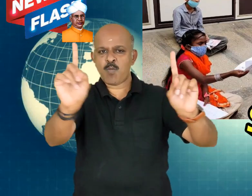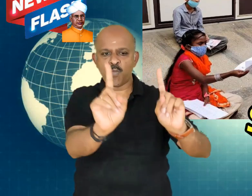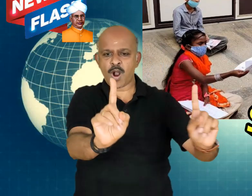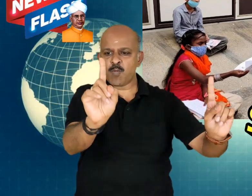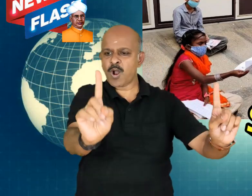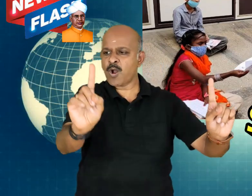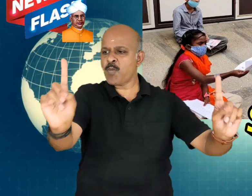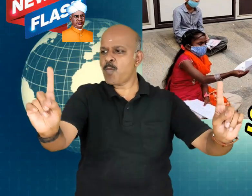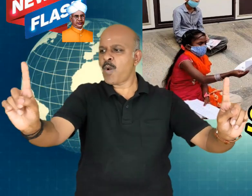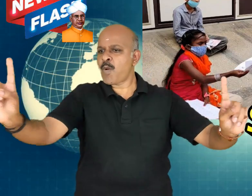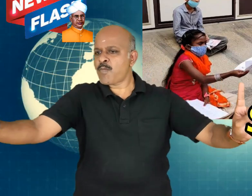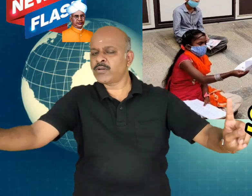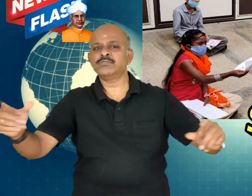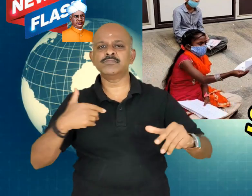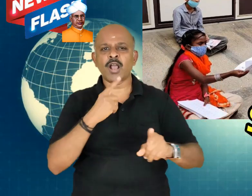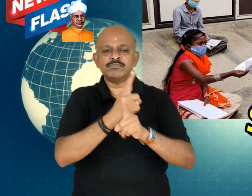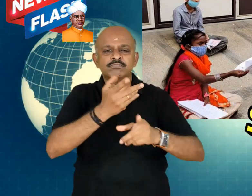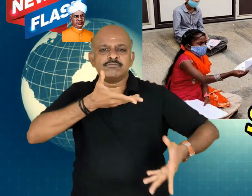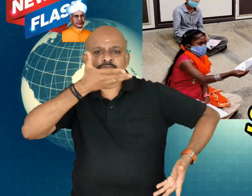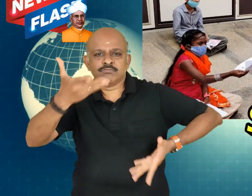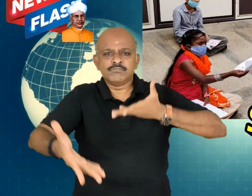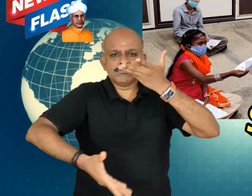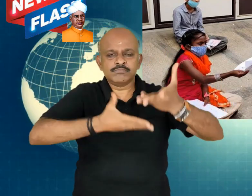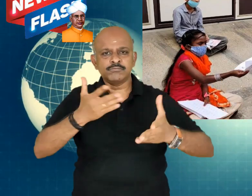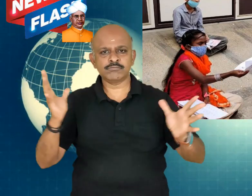with social distancing rules.